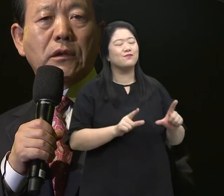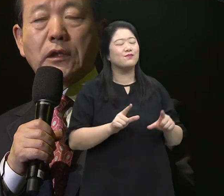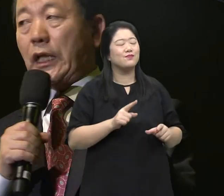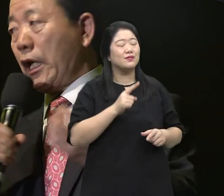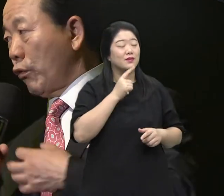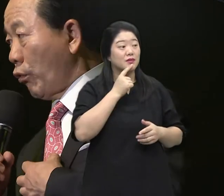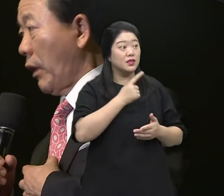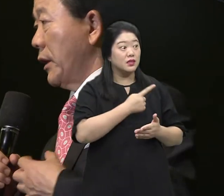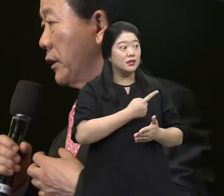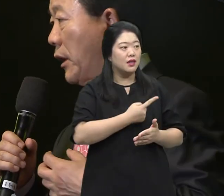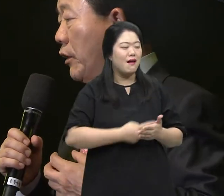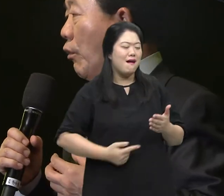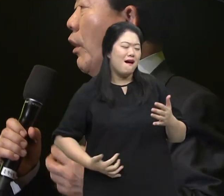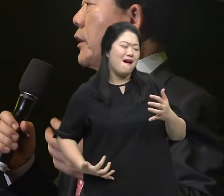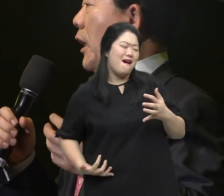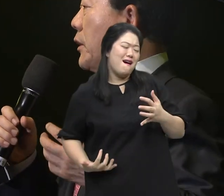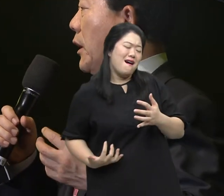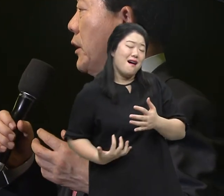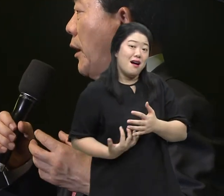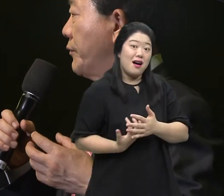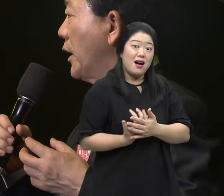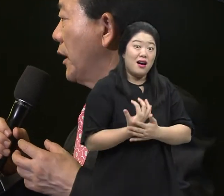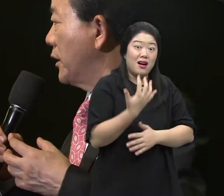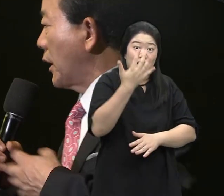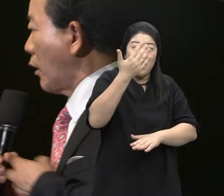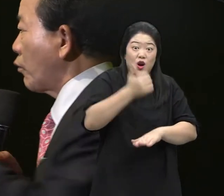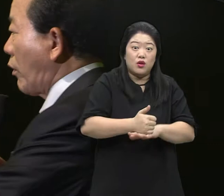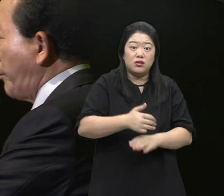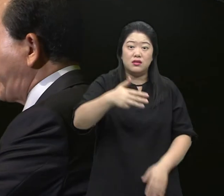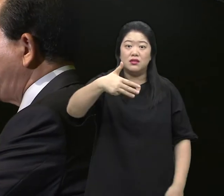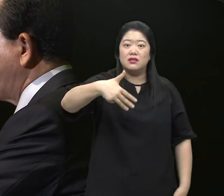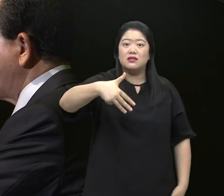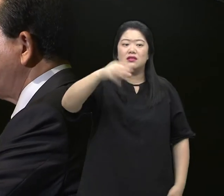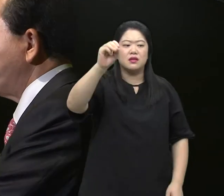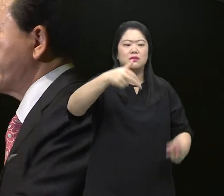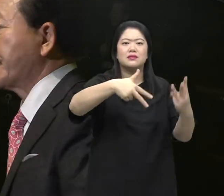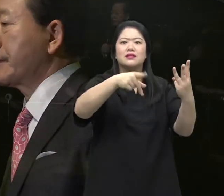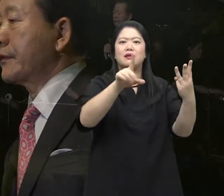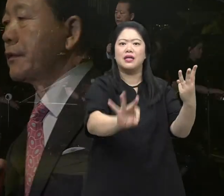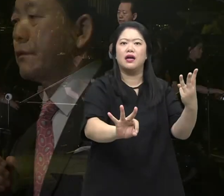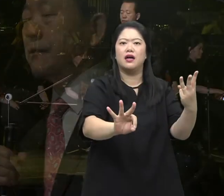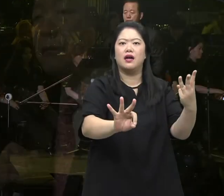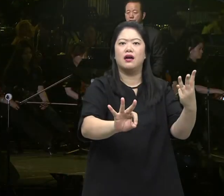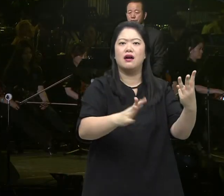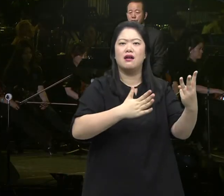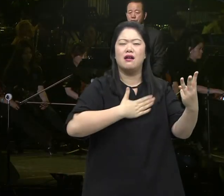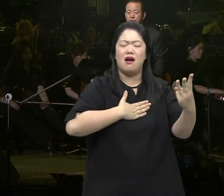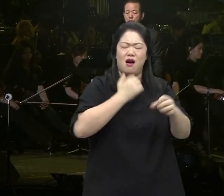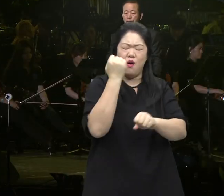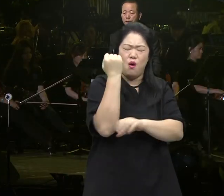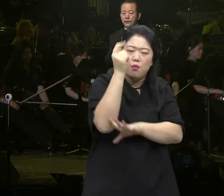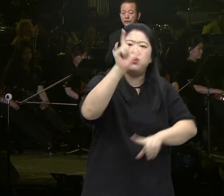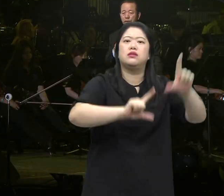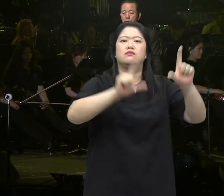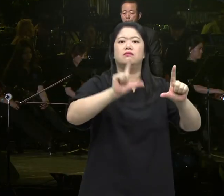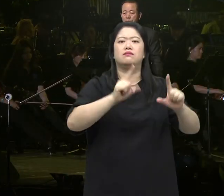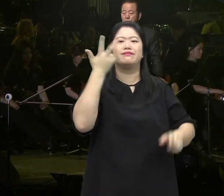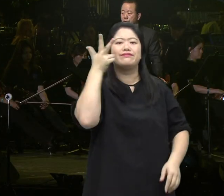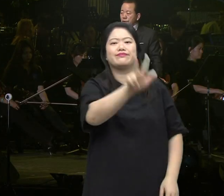If even a little bit of a loss comes to them, they don't go back to the real me.